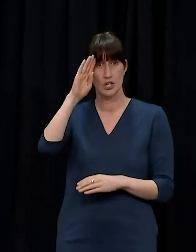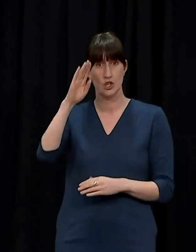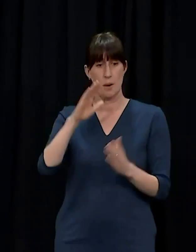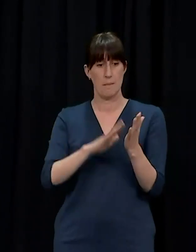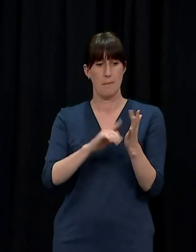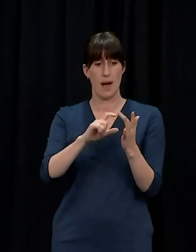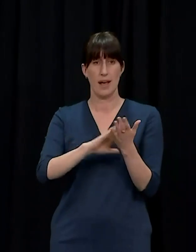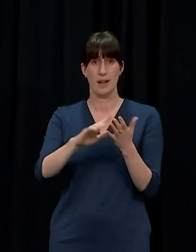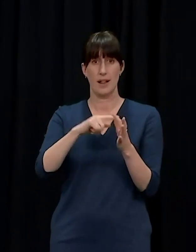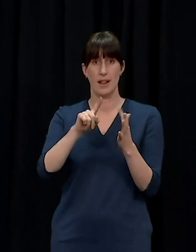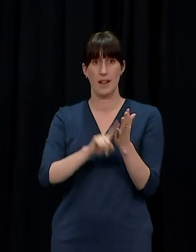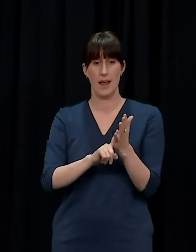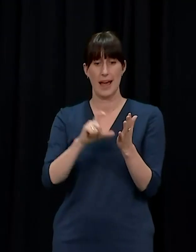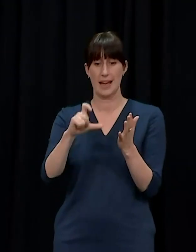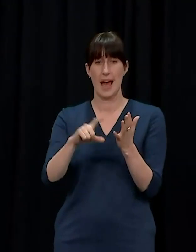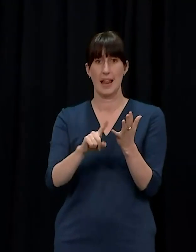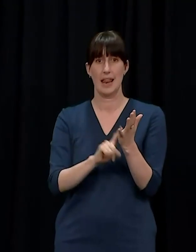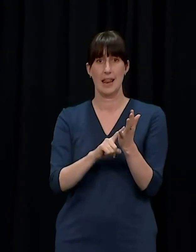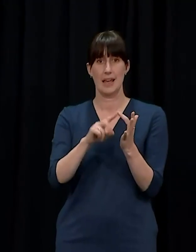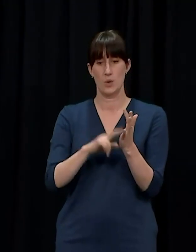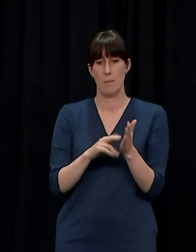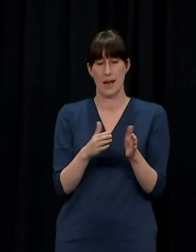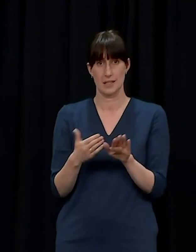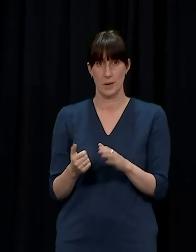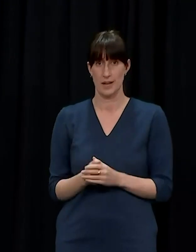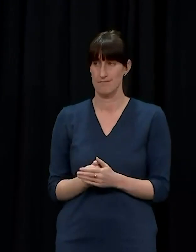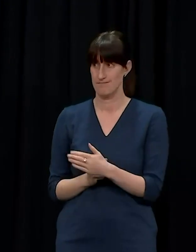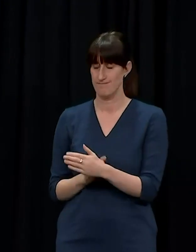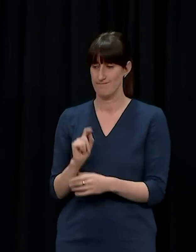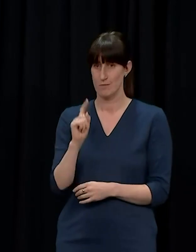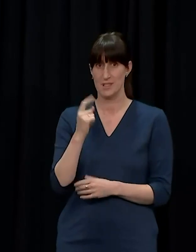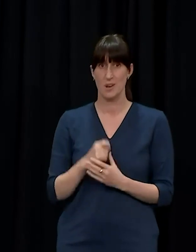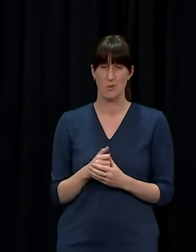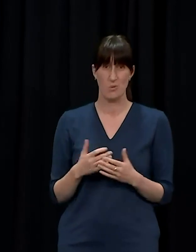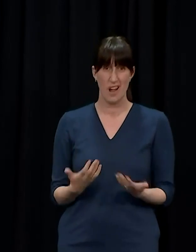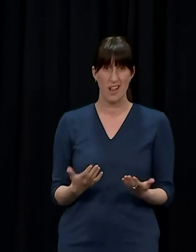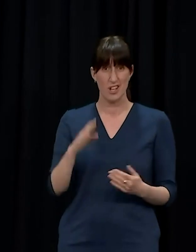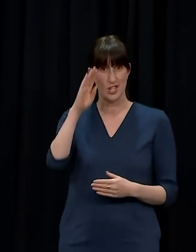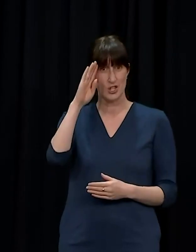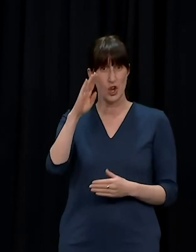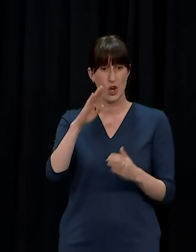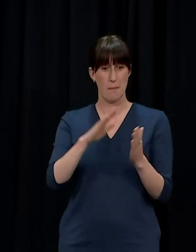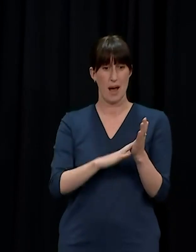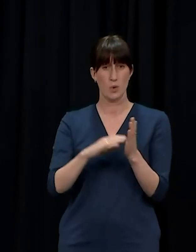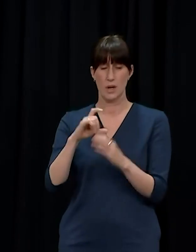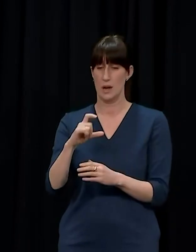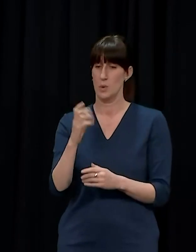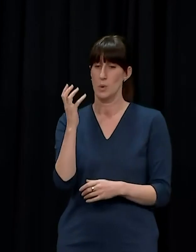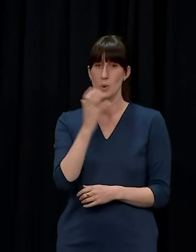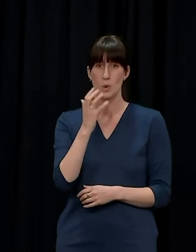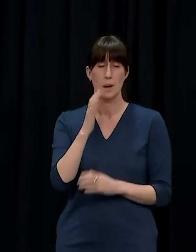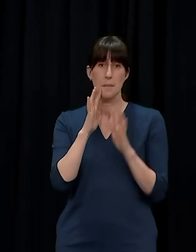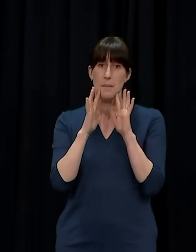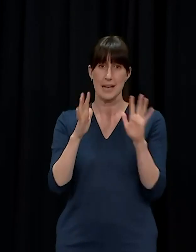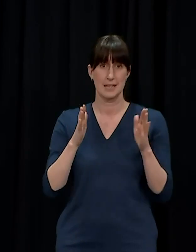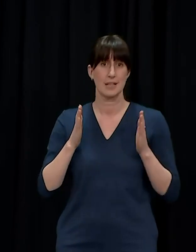Michael was an incredible, a credible human. You know, there'll be many, many people that will talk about his political legacy, and